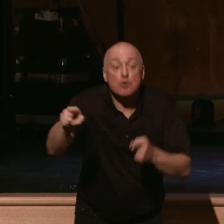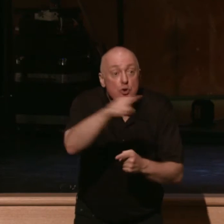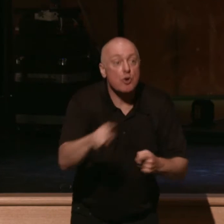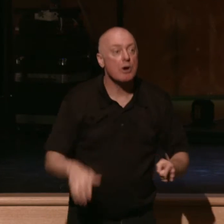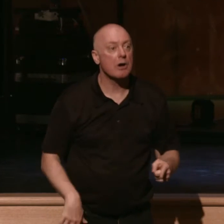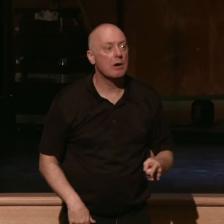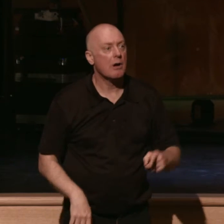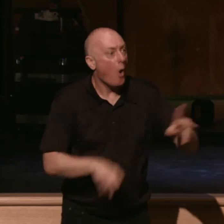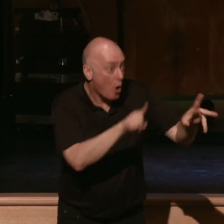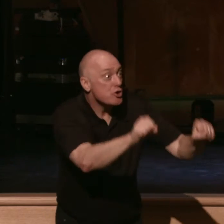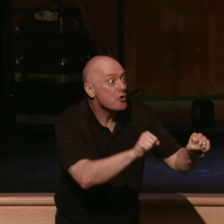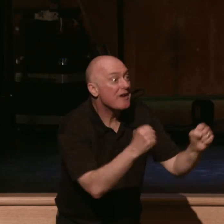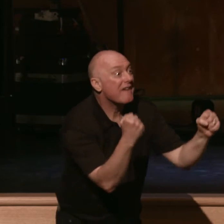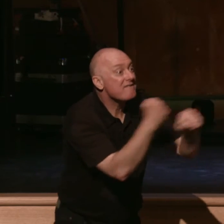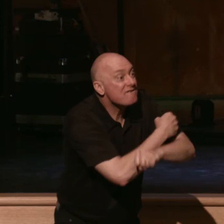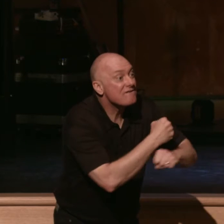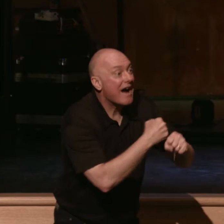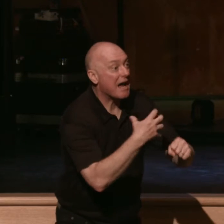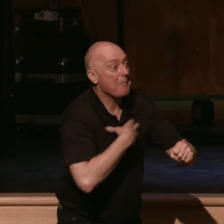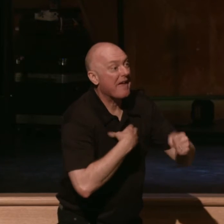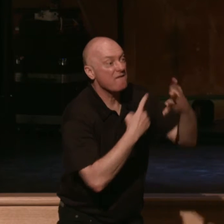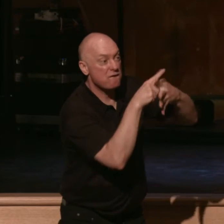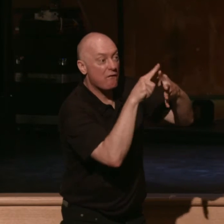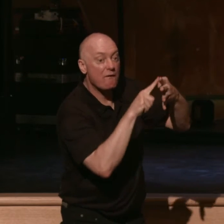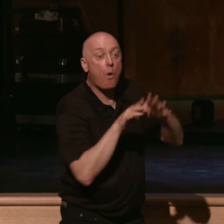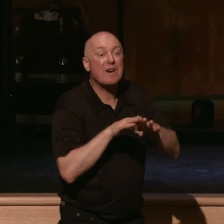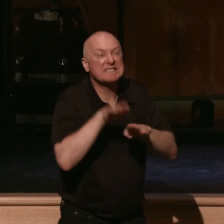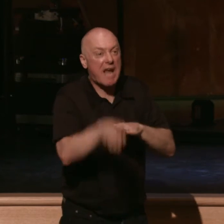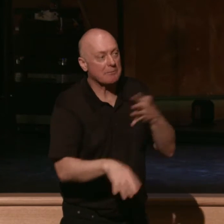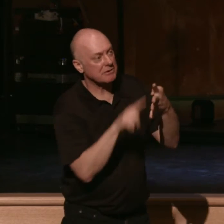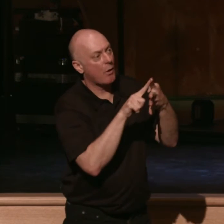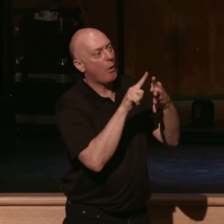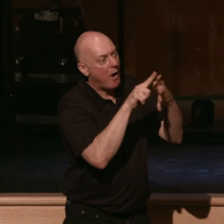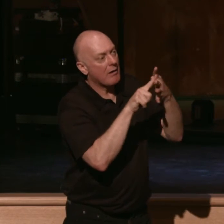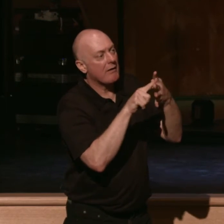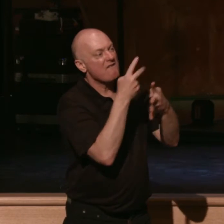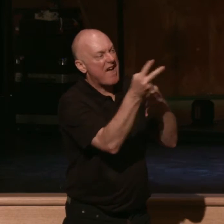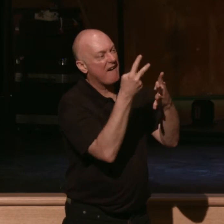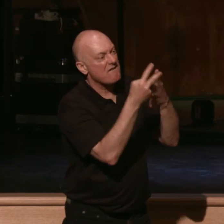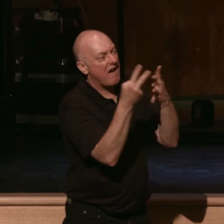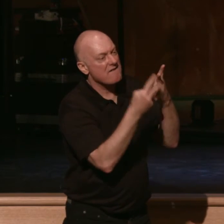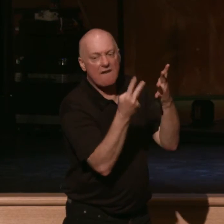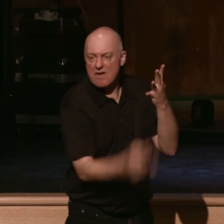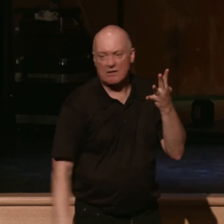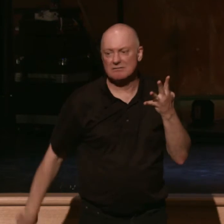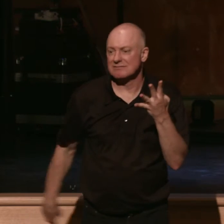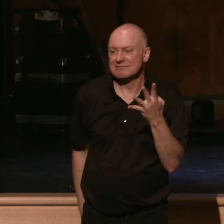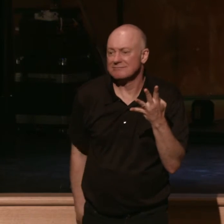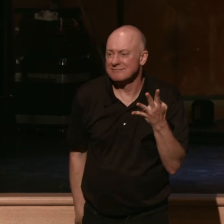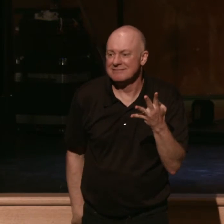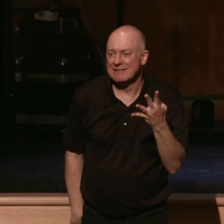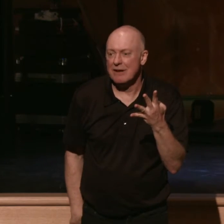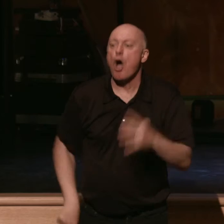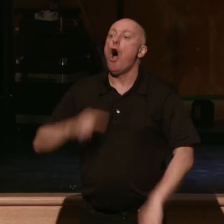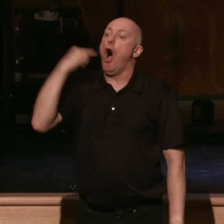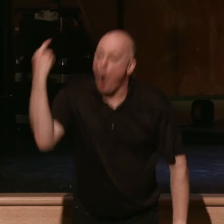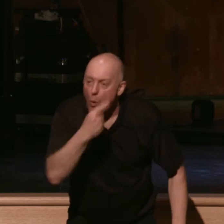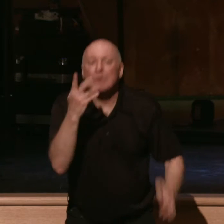here's how you fight complaining, four steps out. There you go. You walk out with four steps. You will fail, fail, fail. It is Jesus Christ who